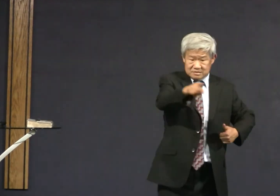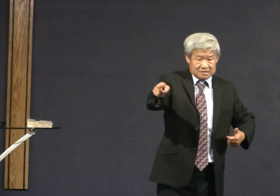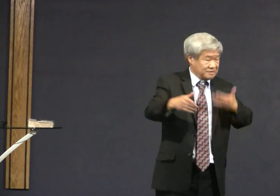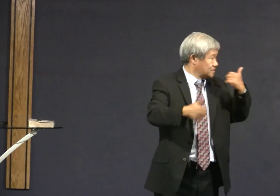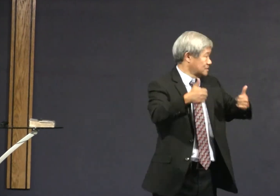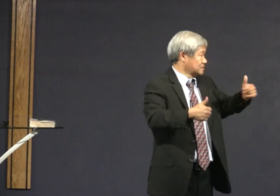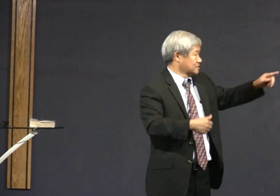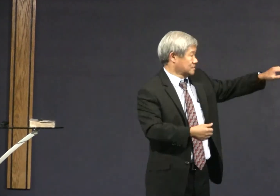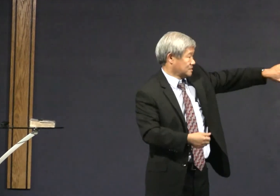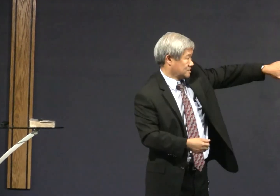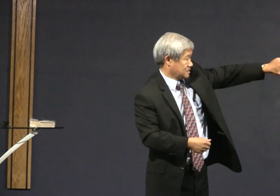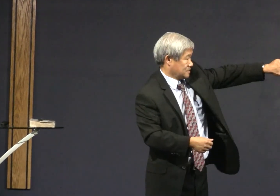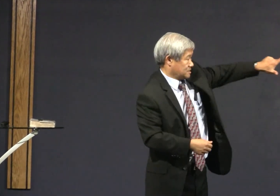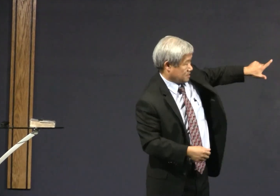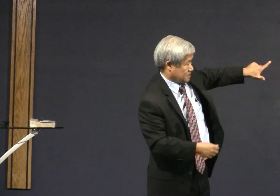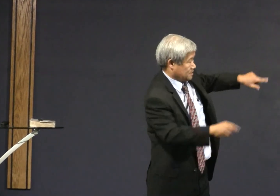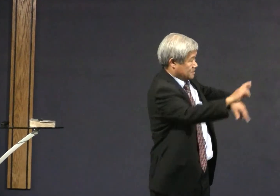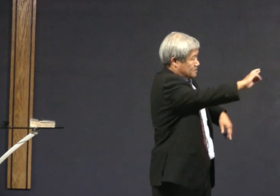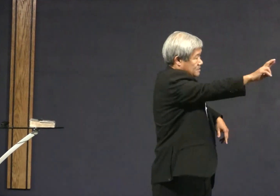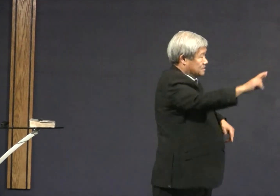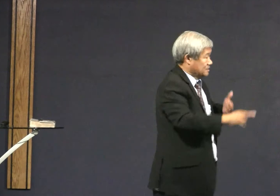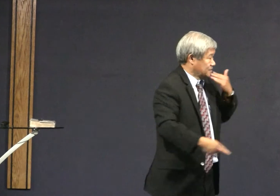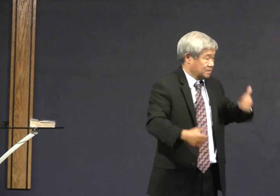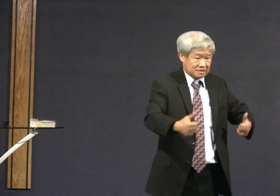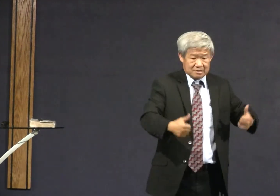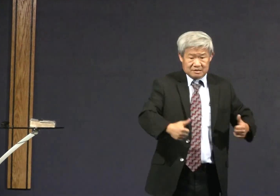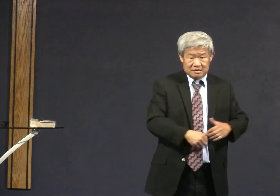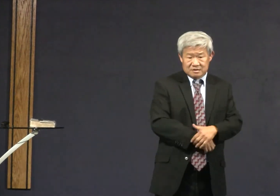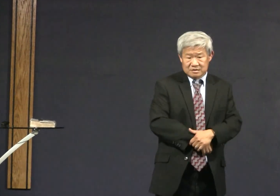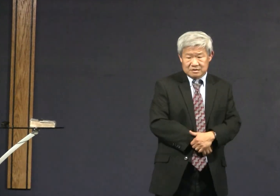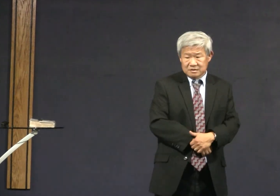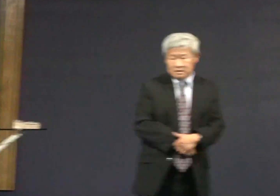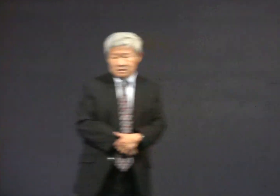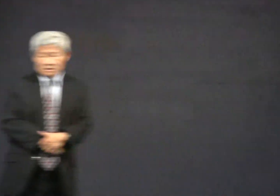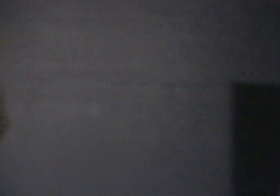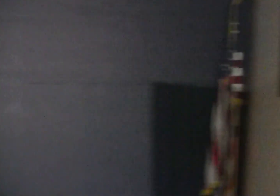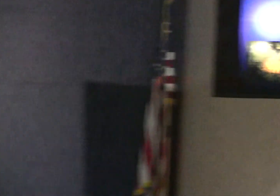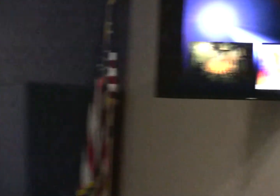so which is better here the right or the left which is better